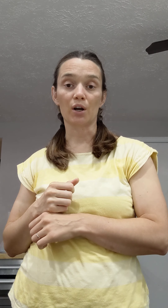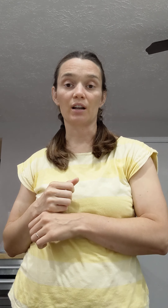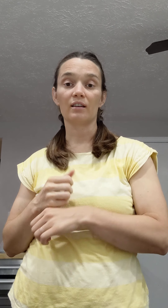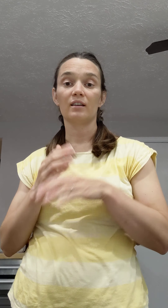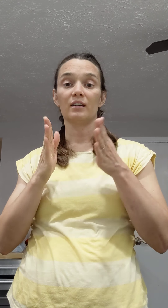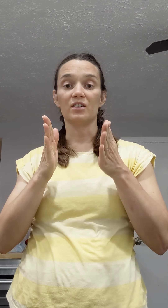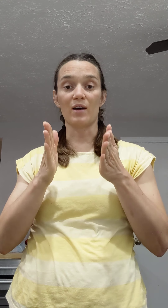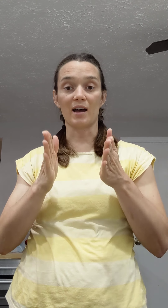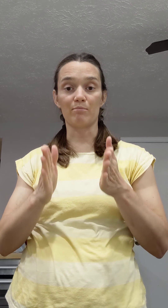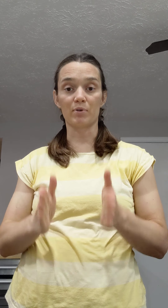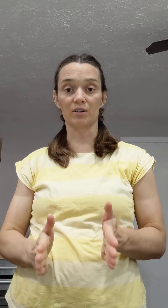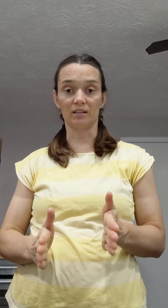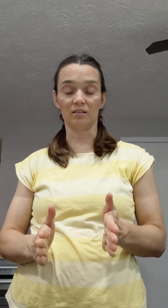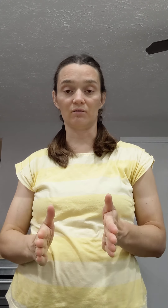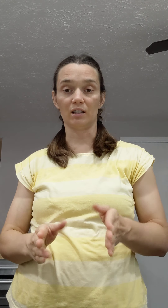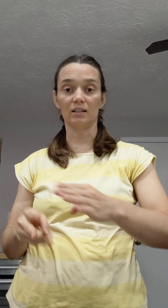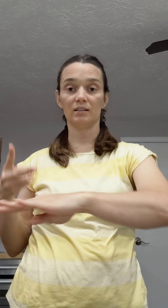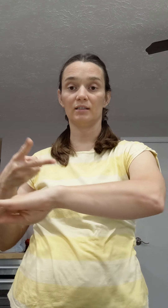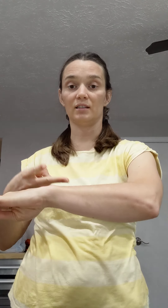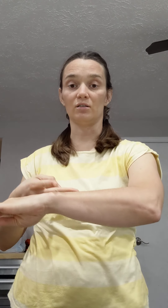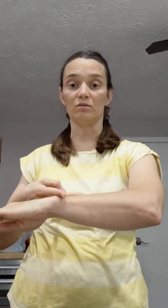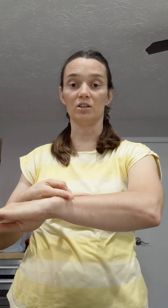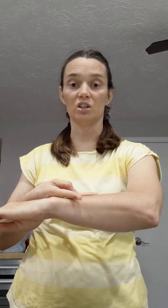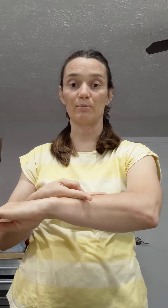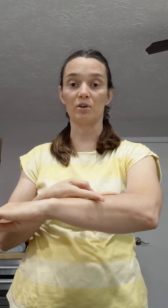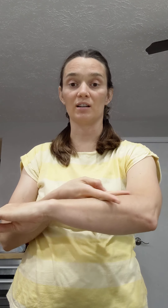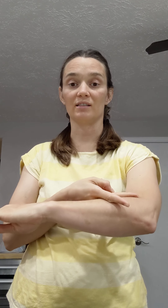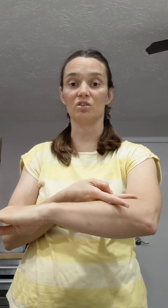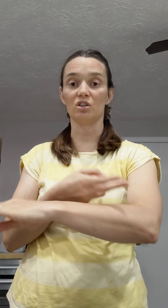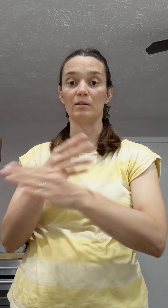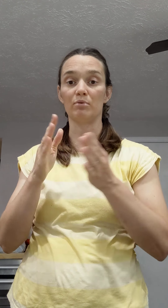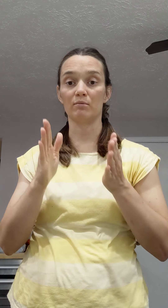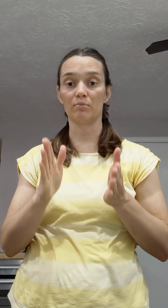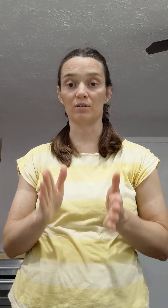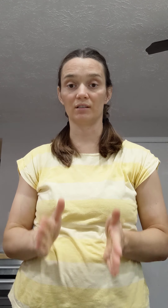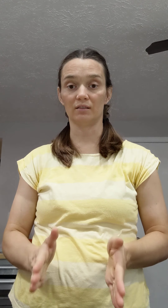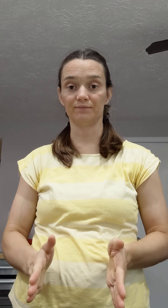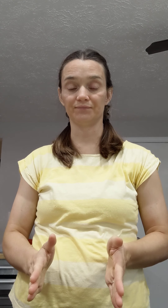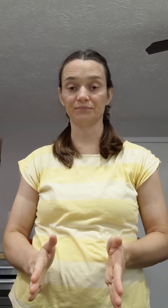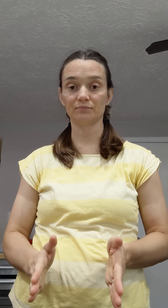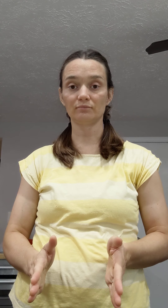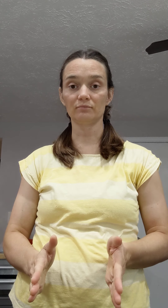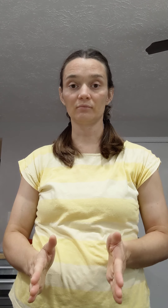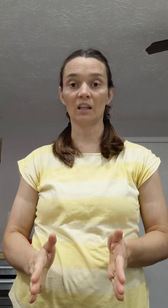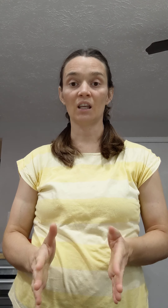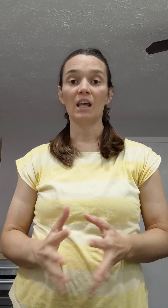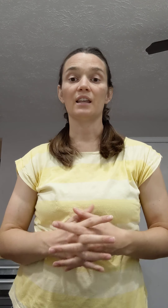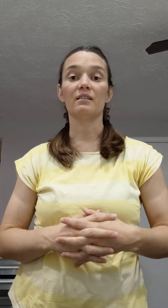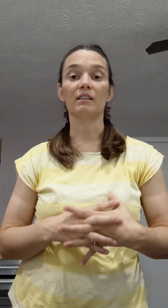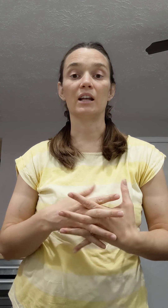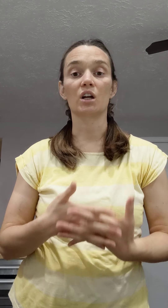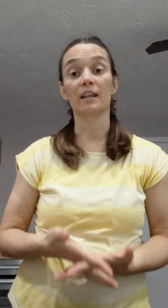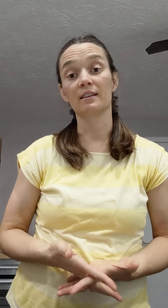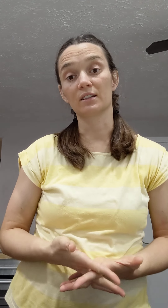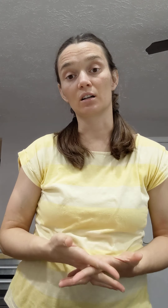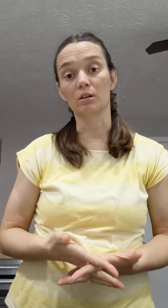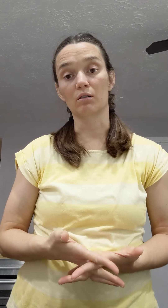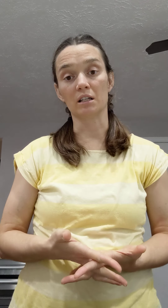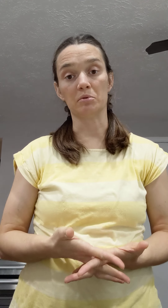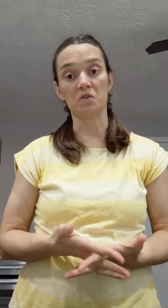you add person to it. So a shepherd is a sheep person. And then later in this song we're going to be